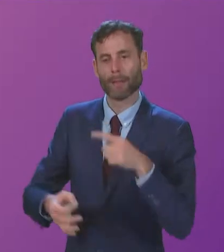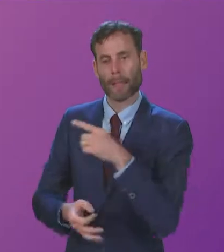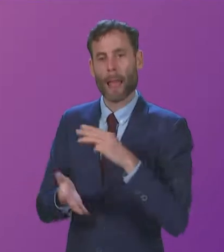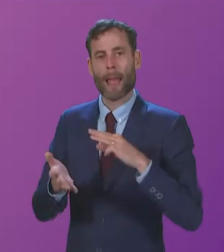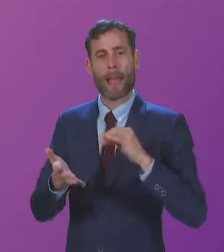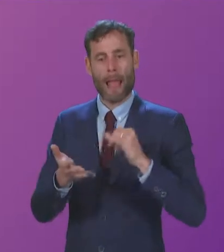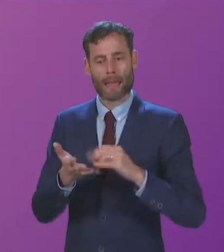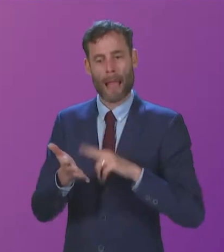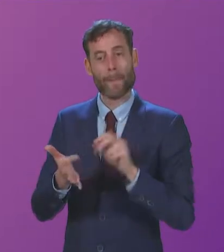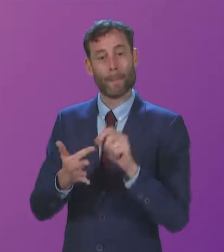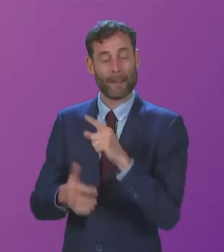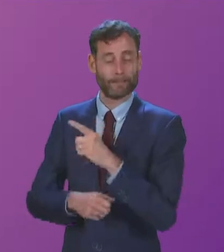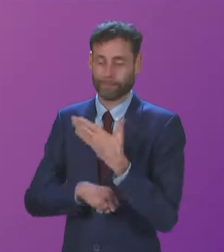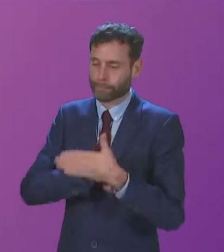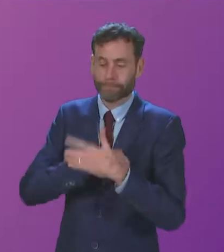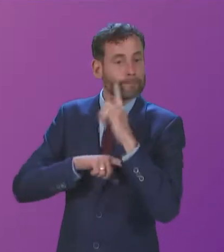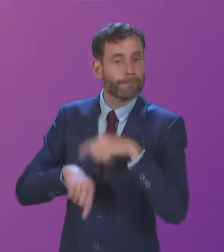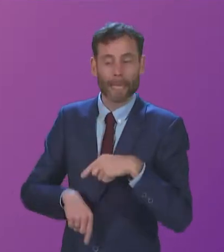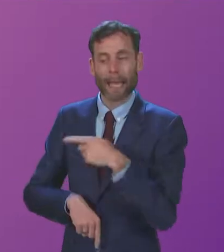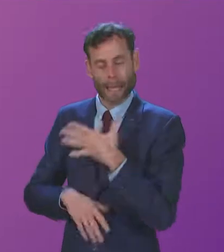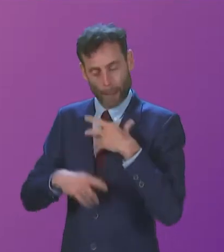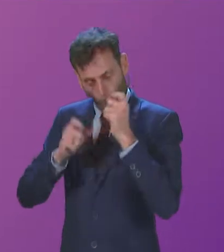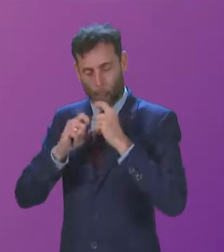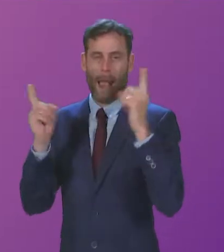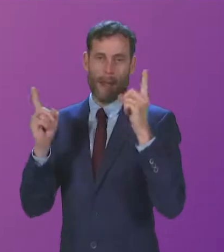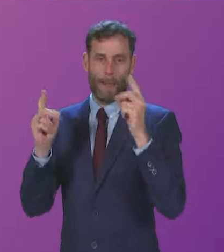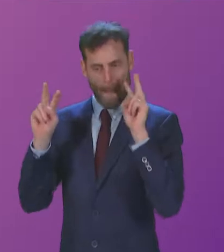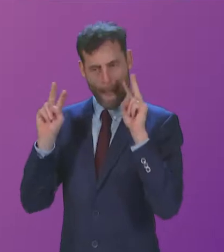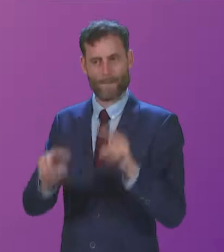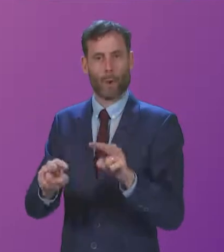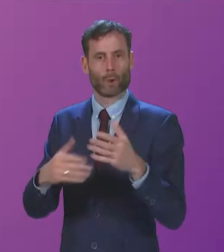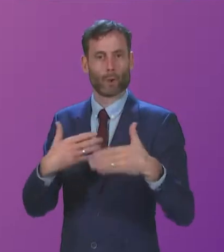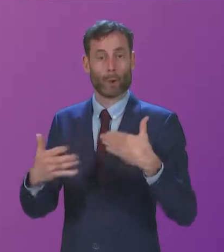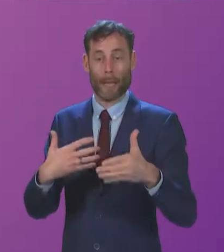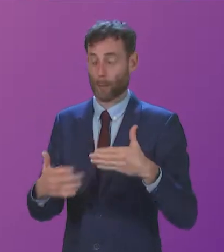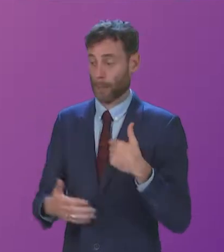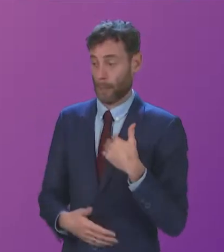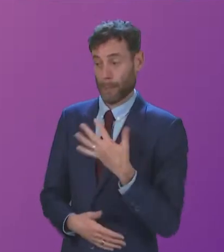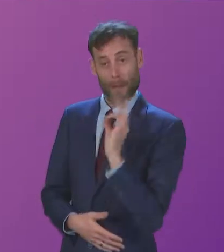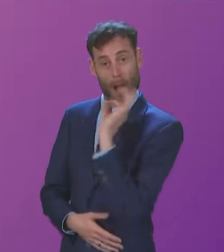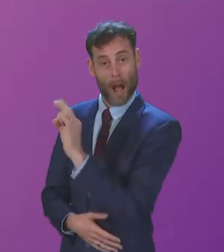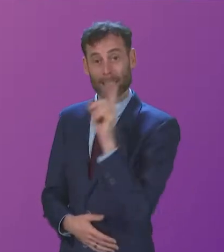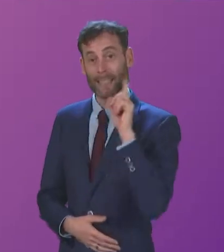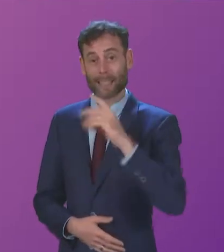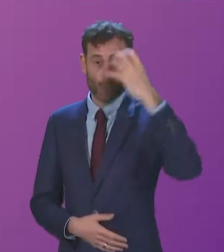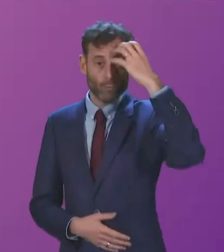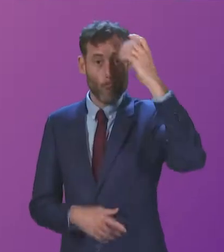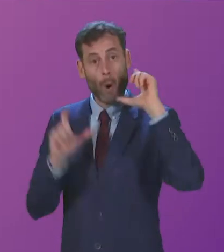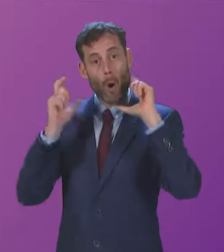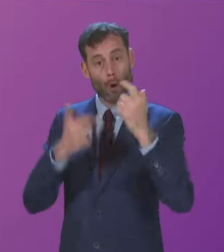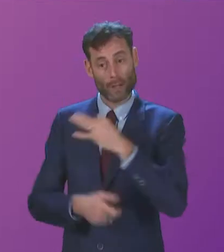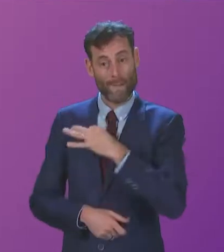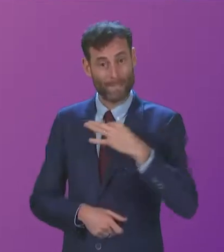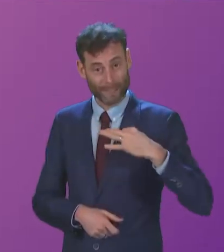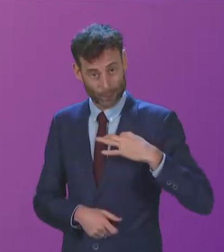seems that the Cabinet Secretary is asleep at the wheel and he needs to get a grip. If I may ask him, yesterday, the Royal College of Physicians and Surgeons of